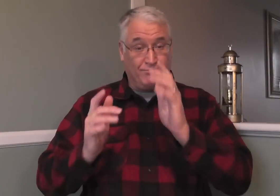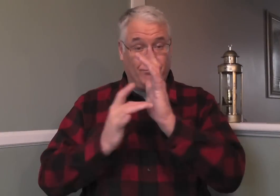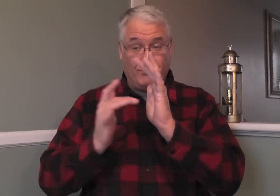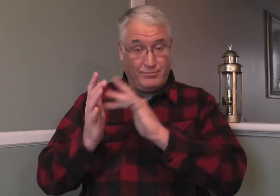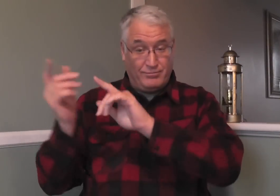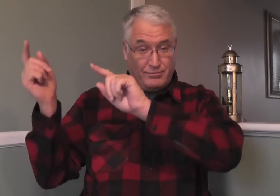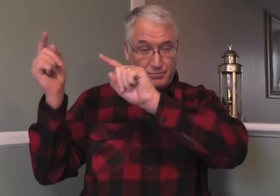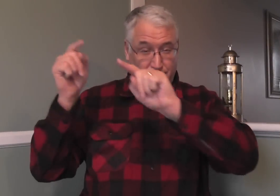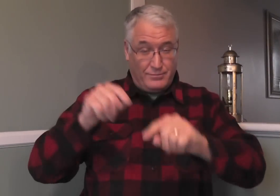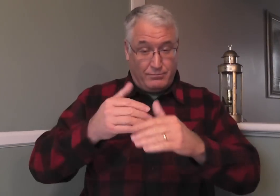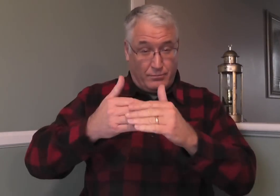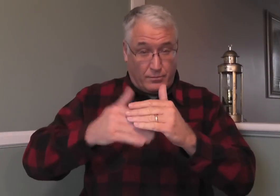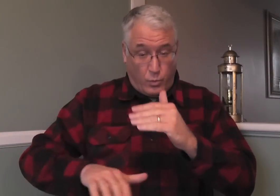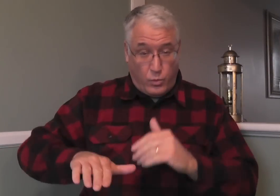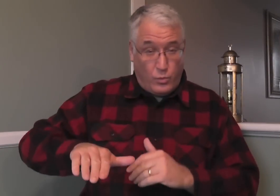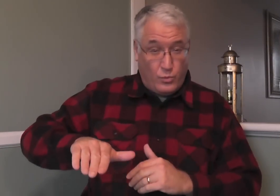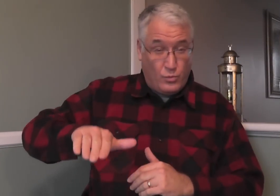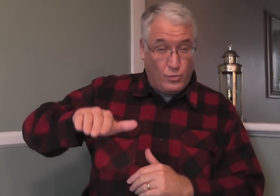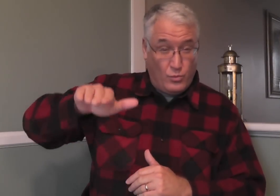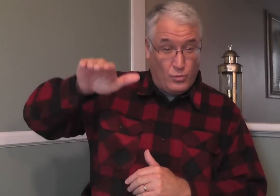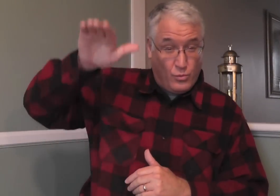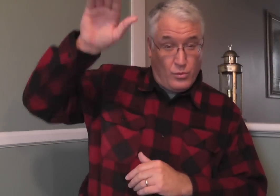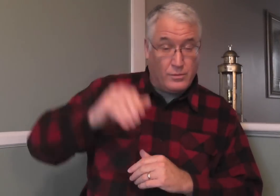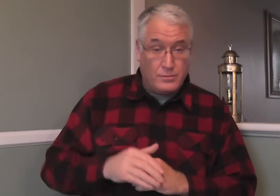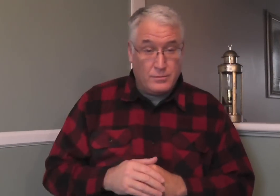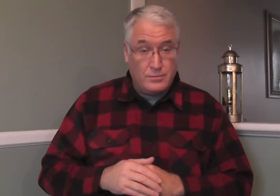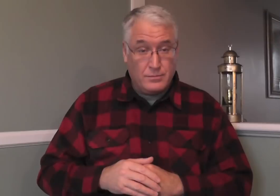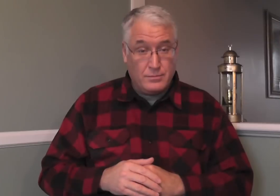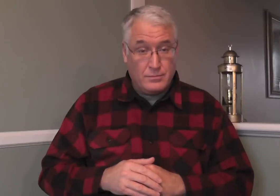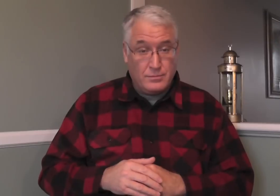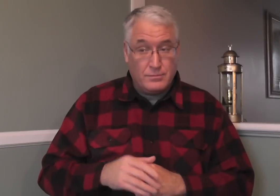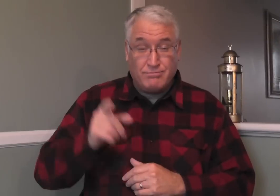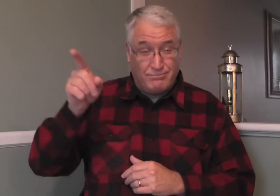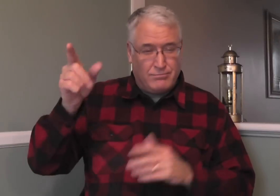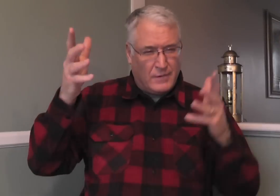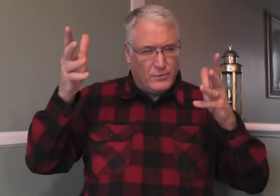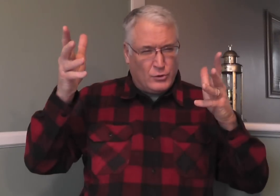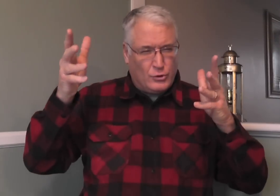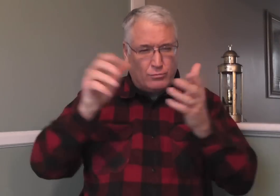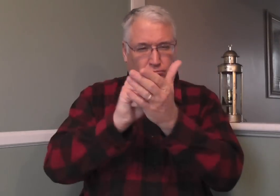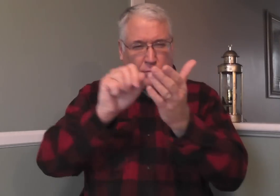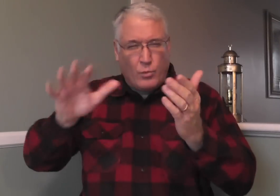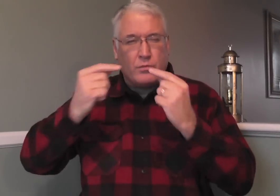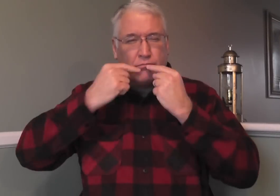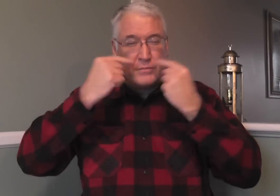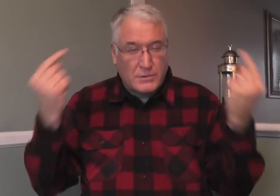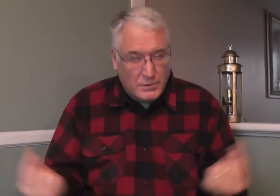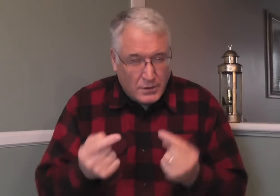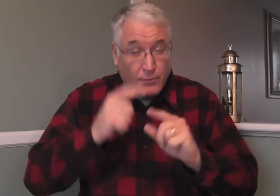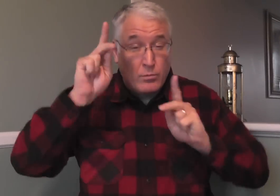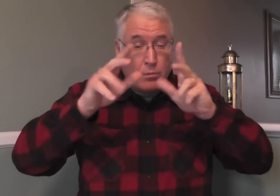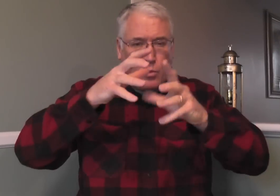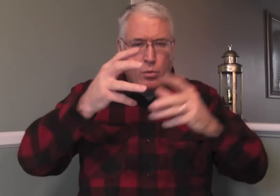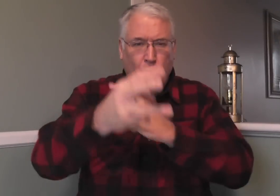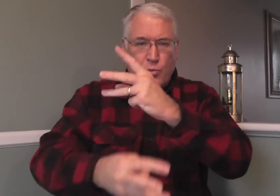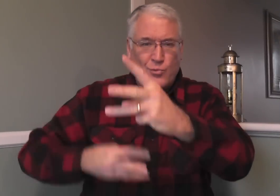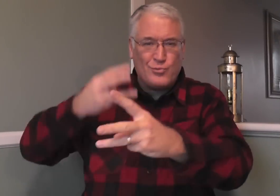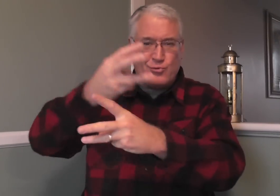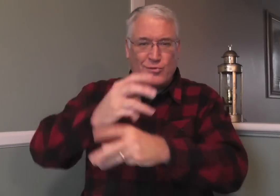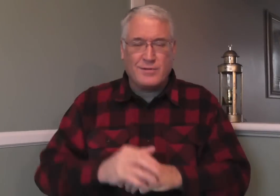Jesus, he came to earth, was born, he grew up here. He finished the work, taking away the sins of